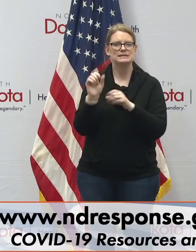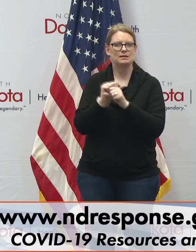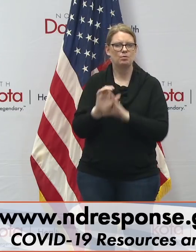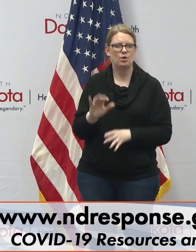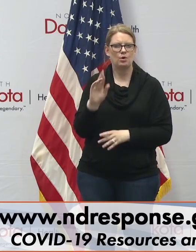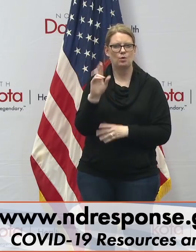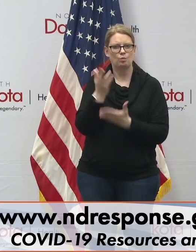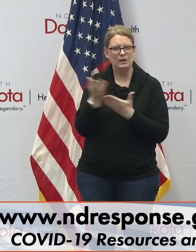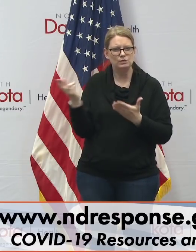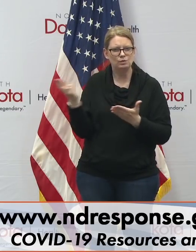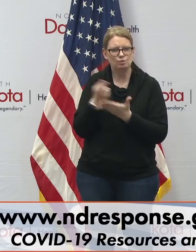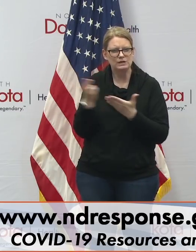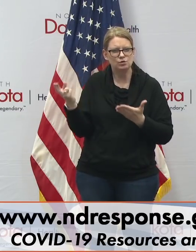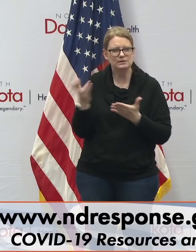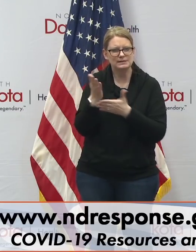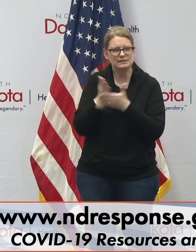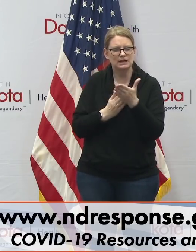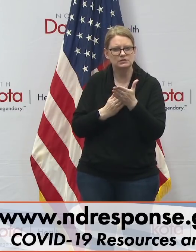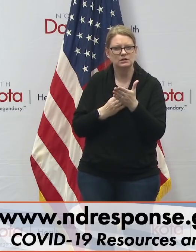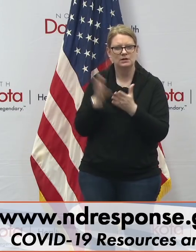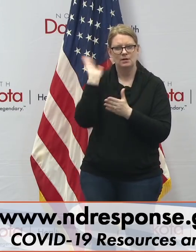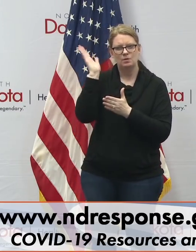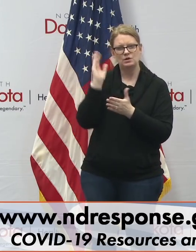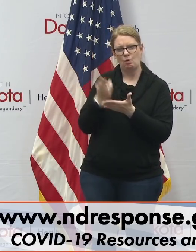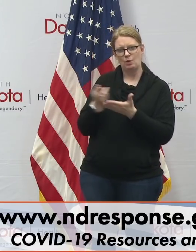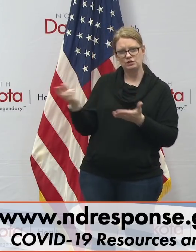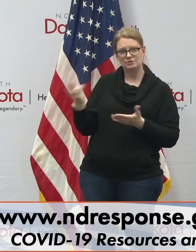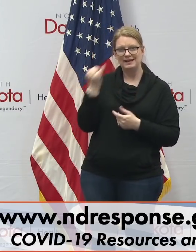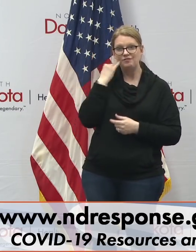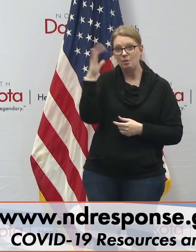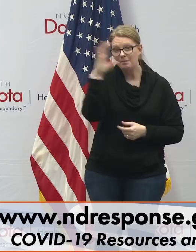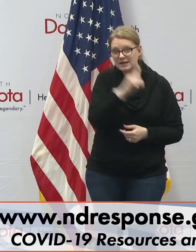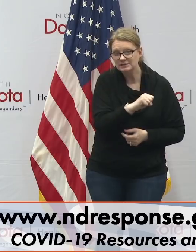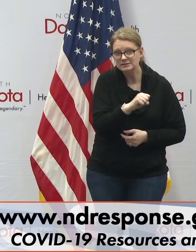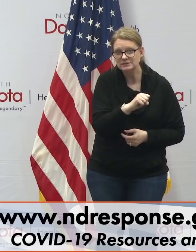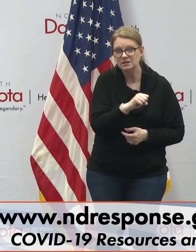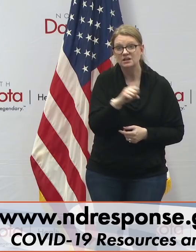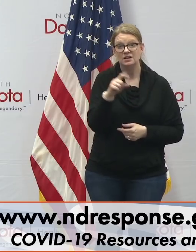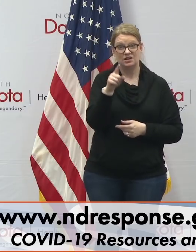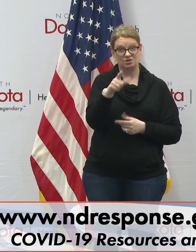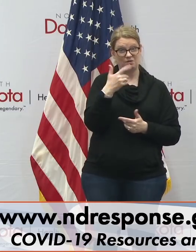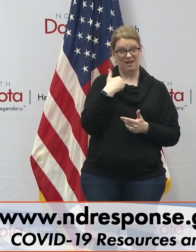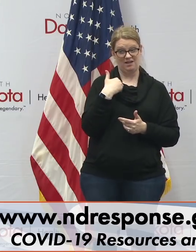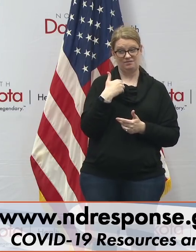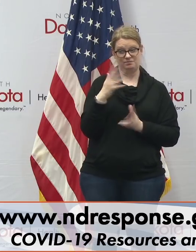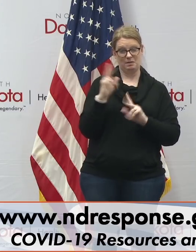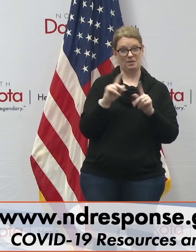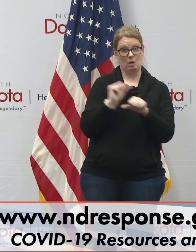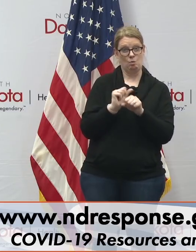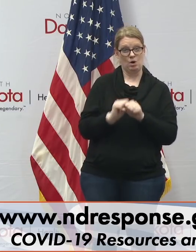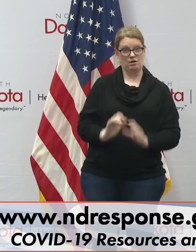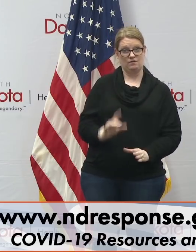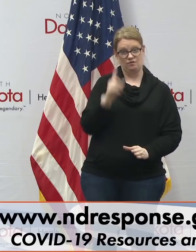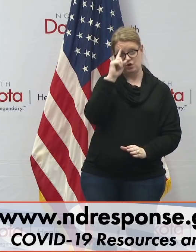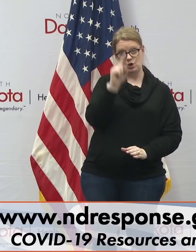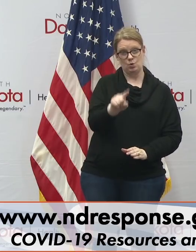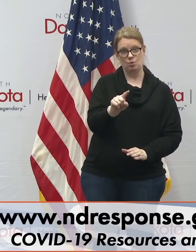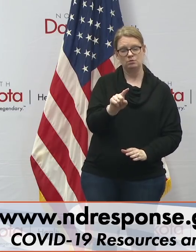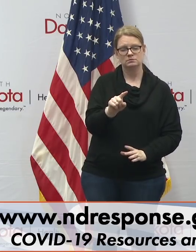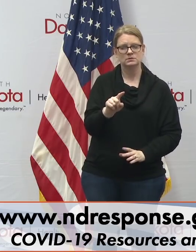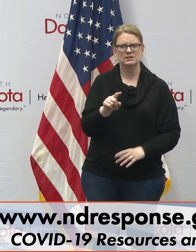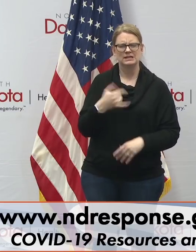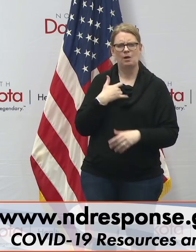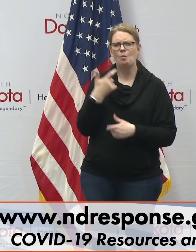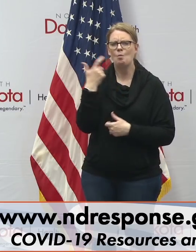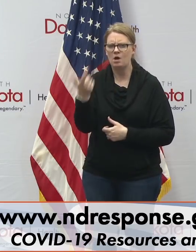along with the presentation resources so if you missed that today and you're an employer uh probably a really good idea great source of information